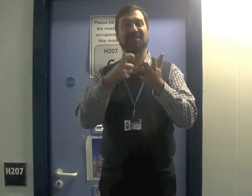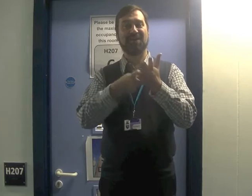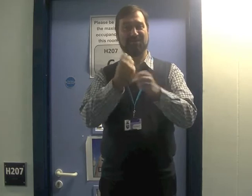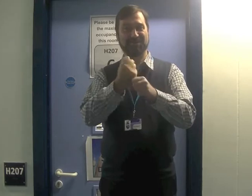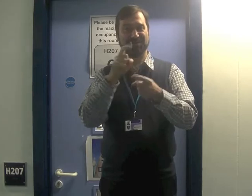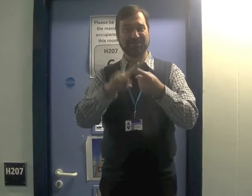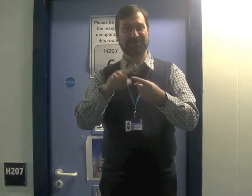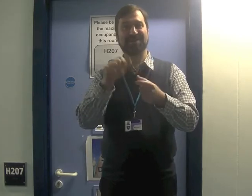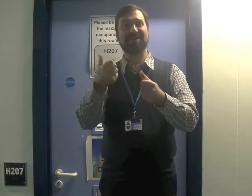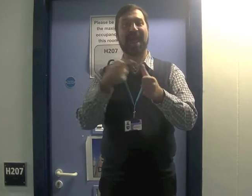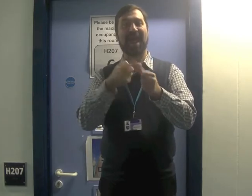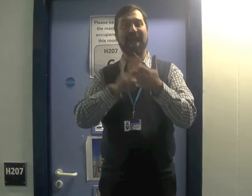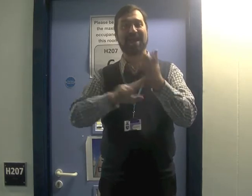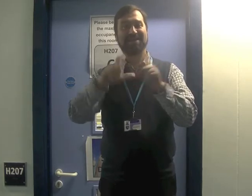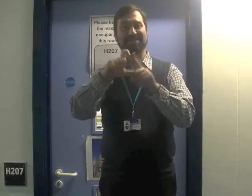Hello, my name is George Andronic.